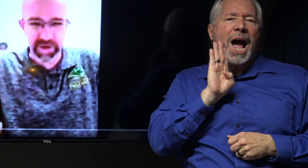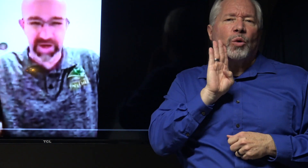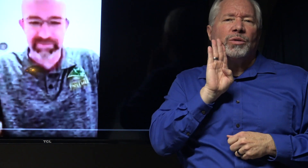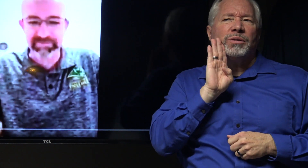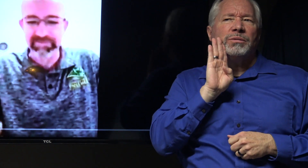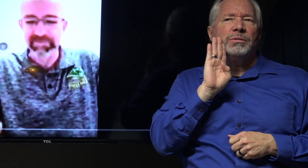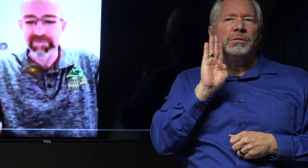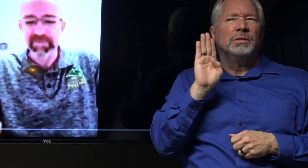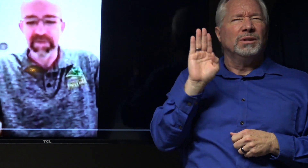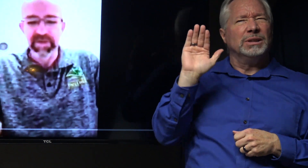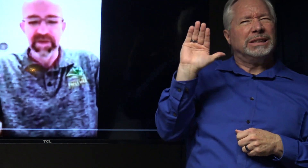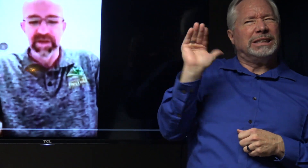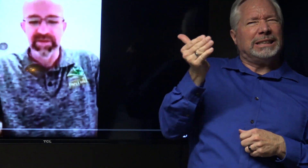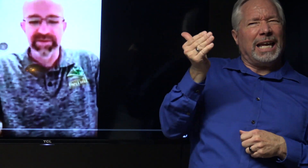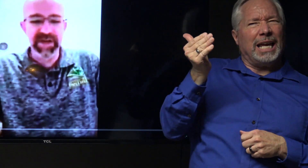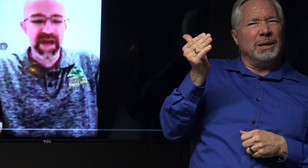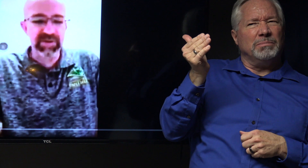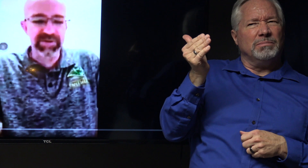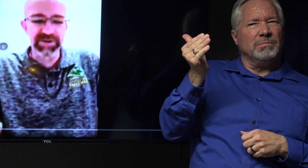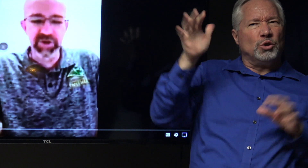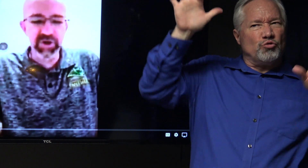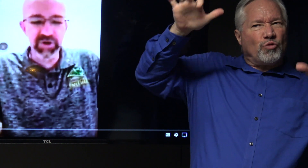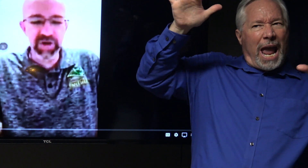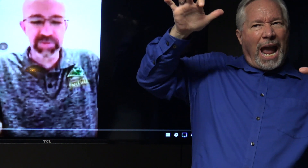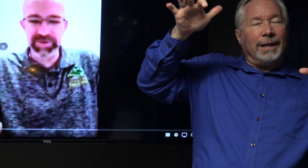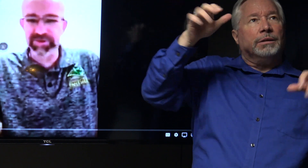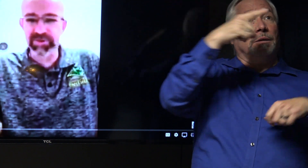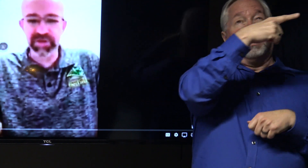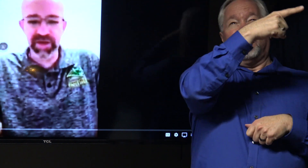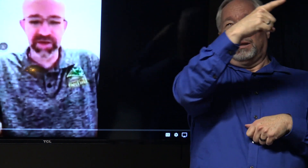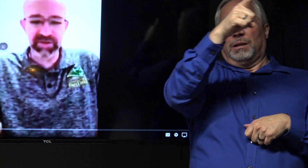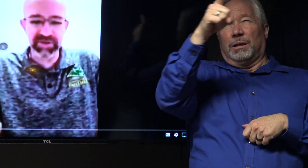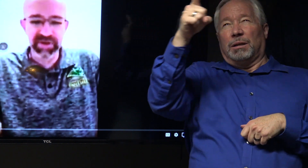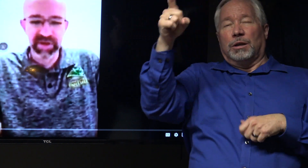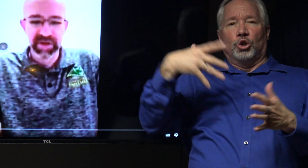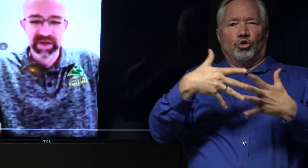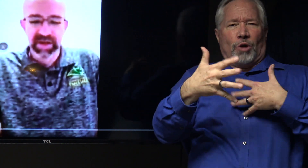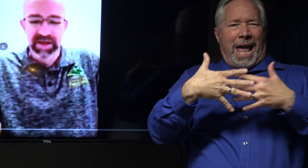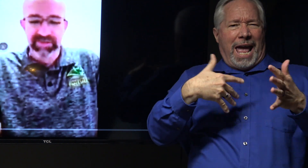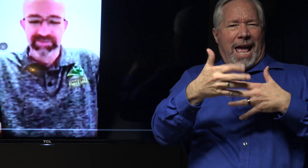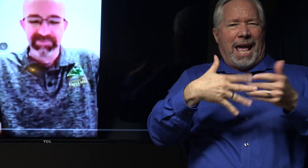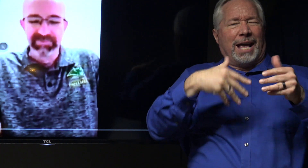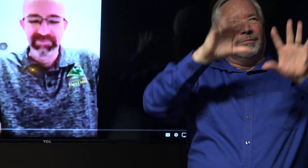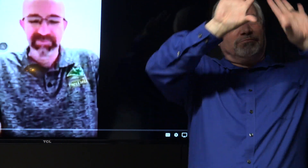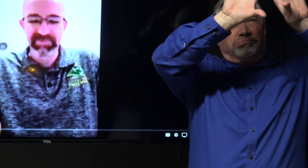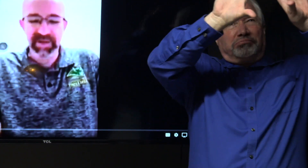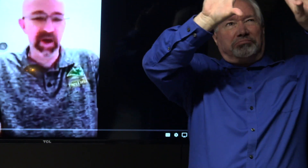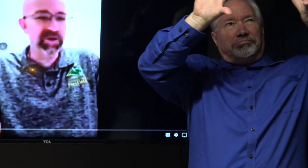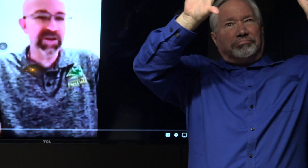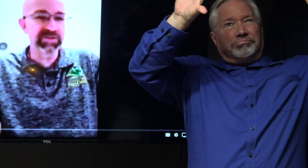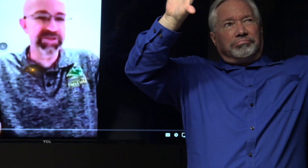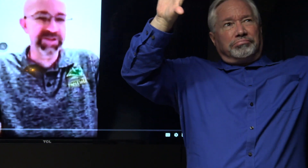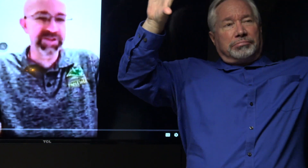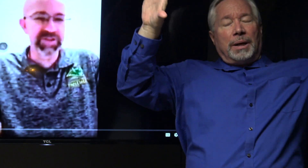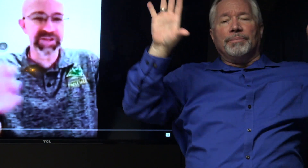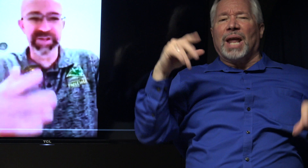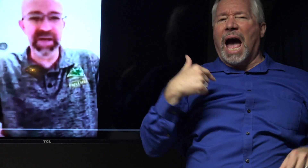to rain. The sky was a dull grid with extreme cloud cover. I hardly ever see sunny